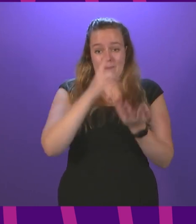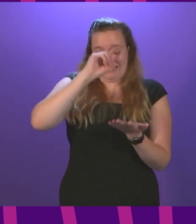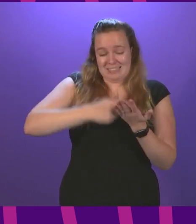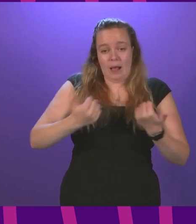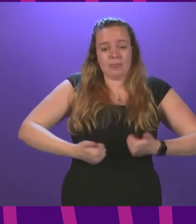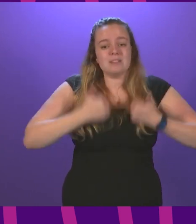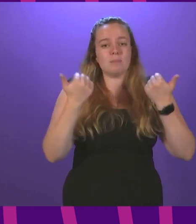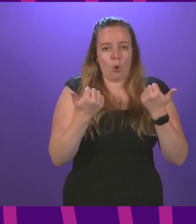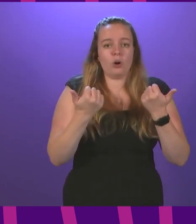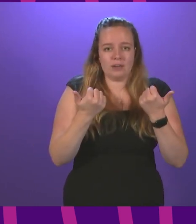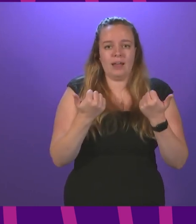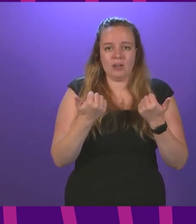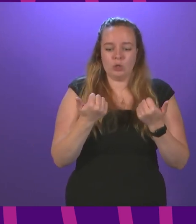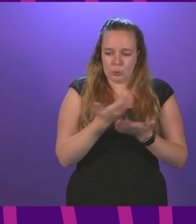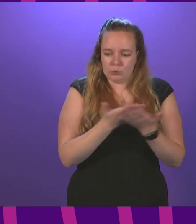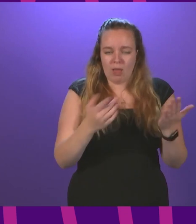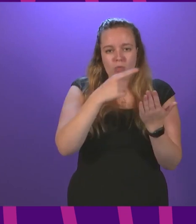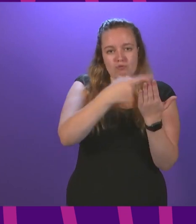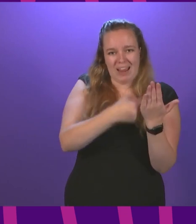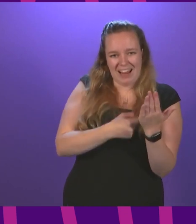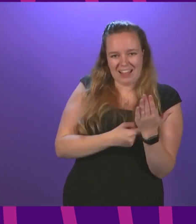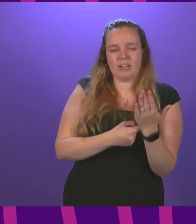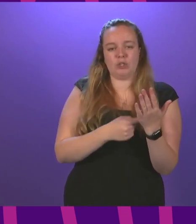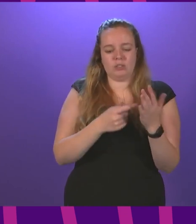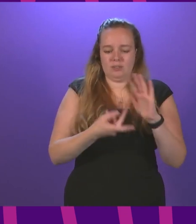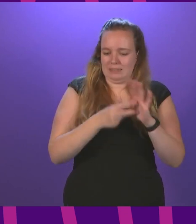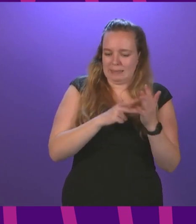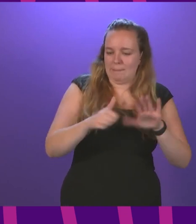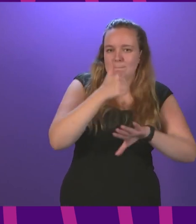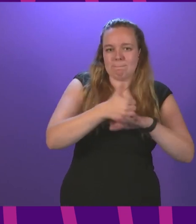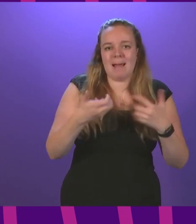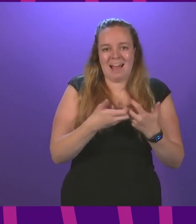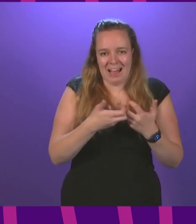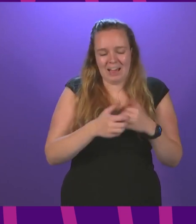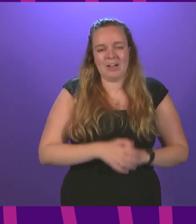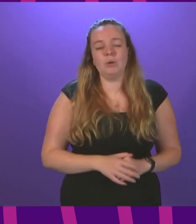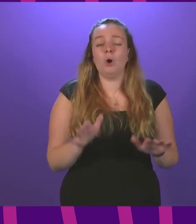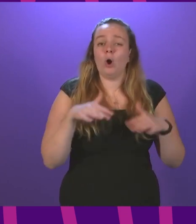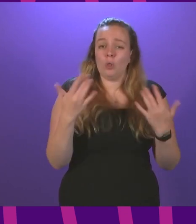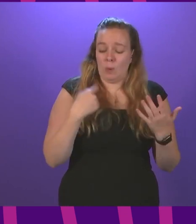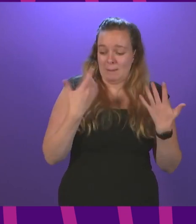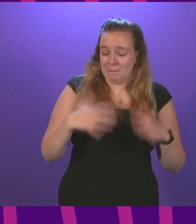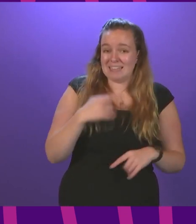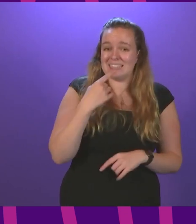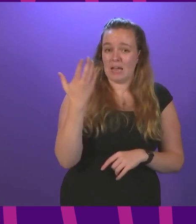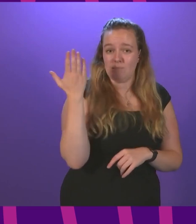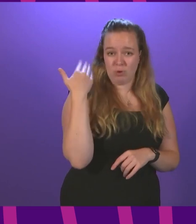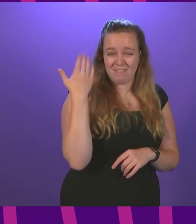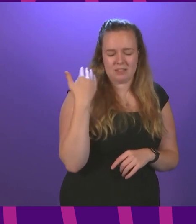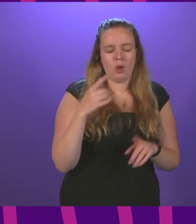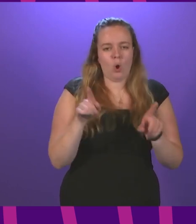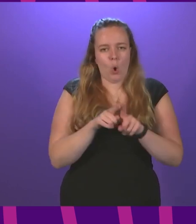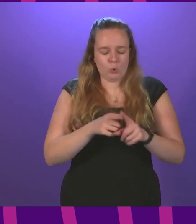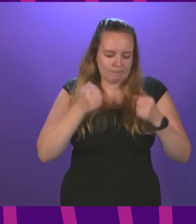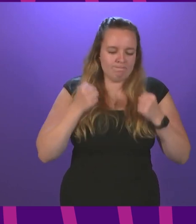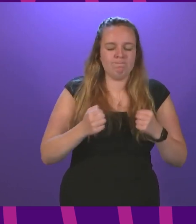to proceed with the laying of the regulations that will bring such a scheme into operation. However, as I have said previously, we are also determined